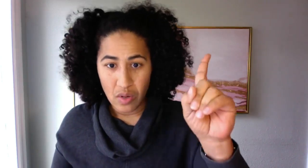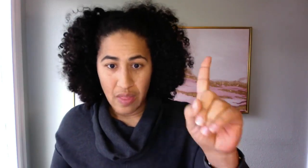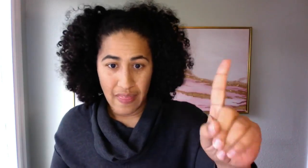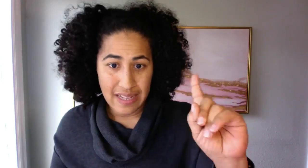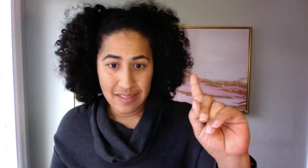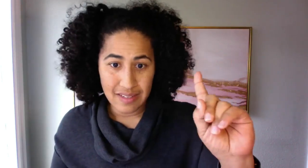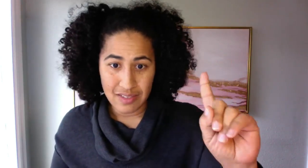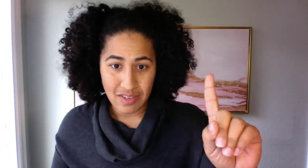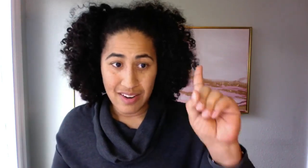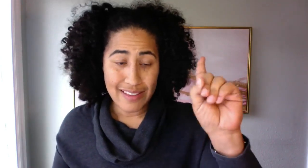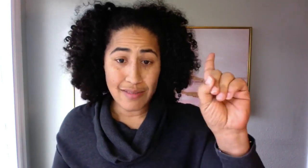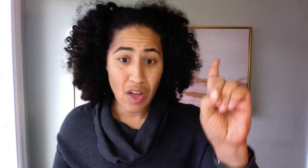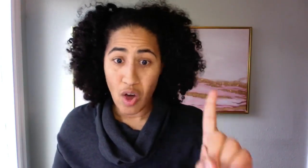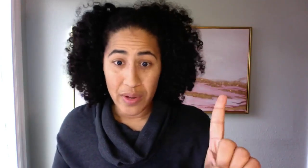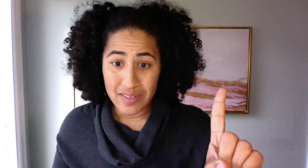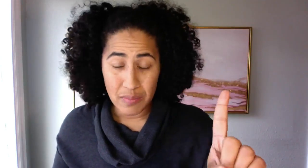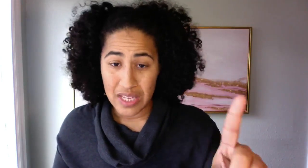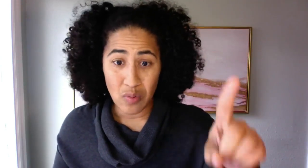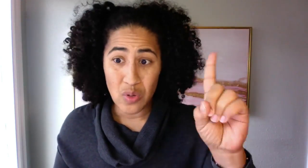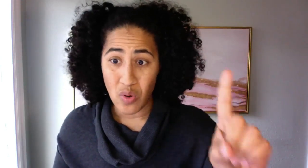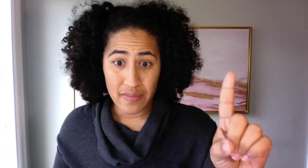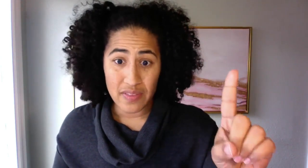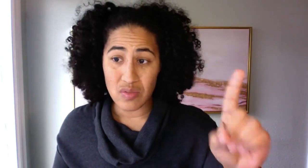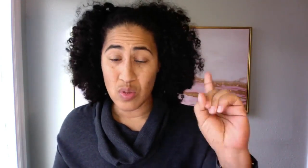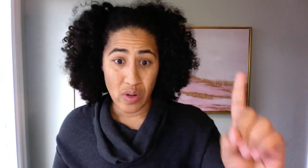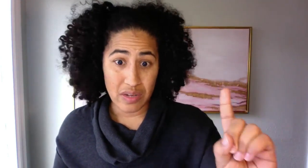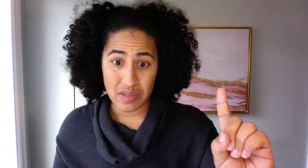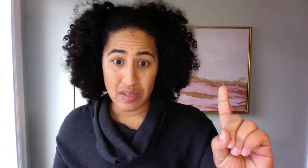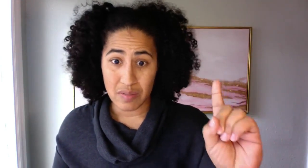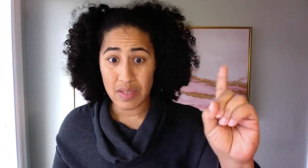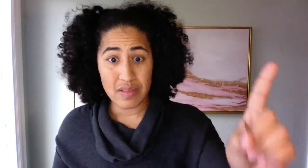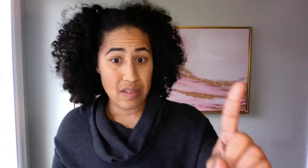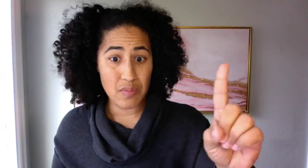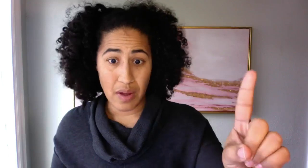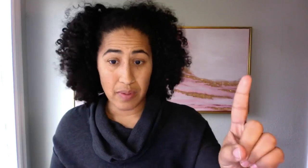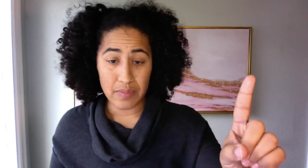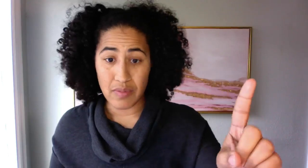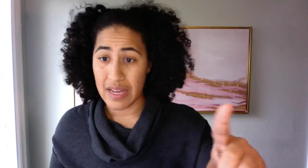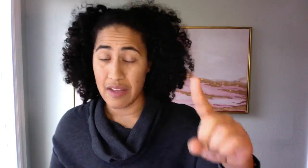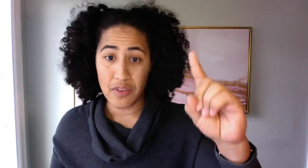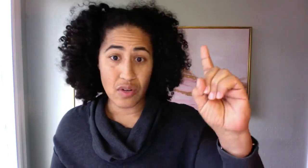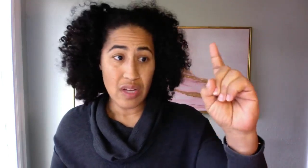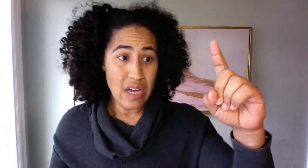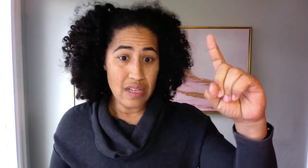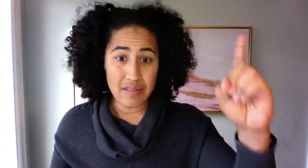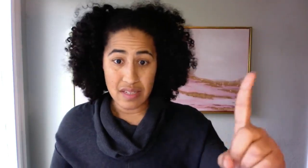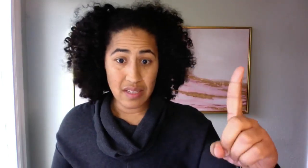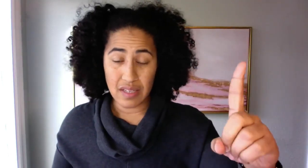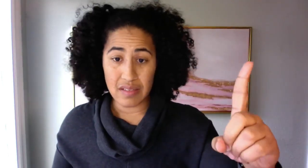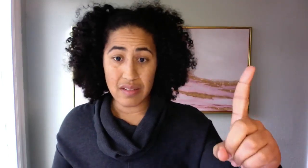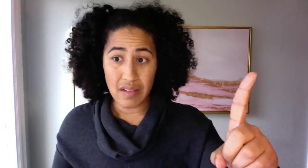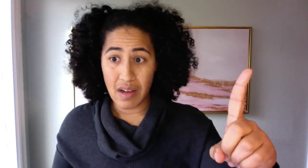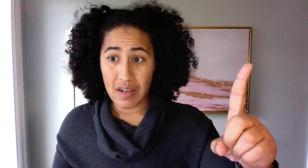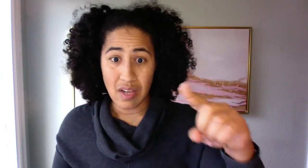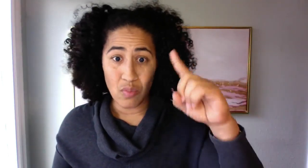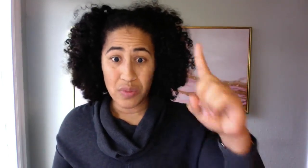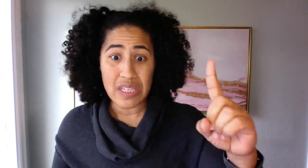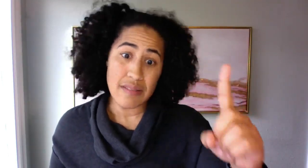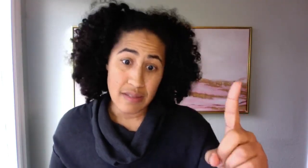that's going to start, and this is always going to be here. We want this. We want your system to sense problems, right? If your sink gets clogged, please sense